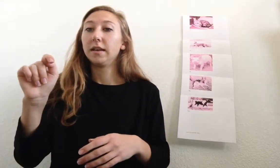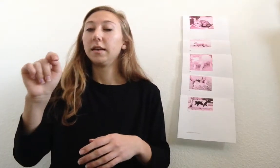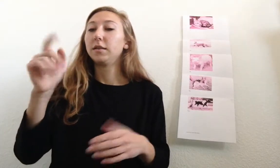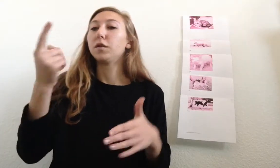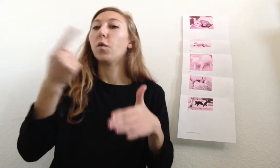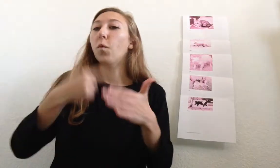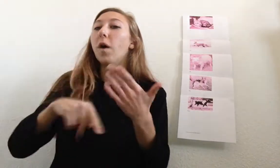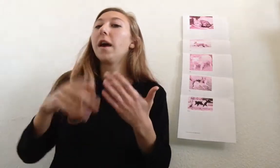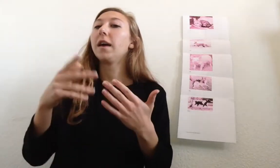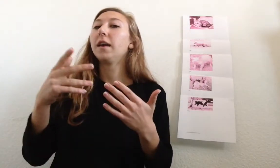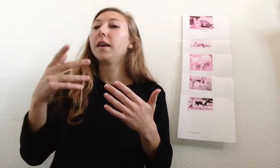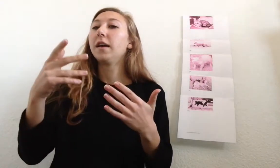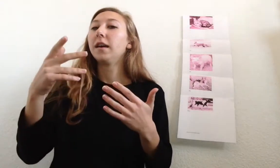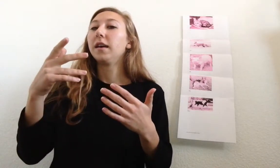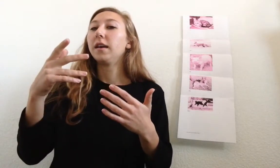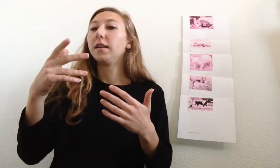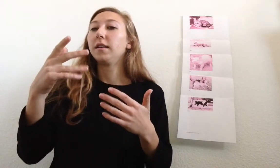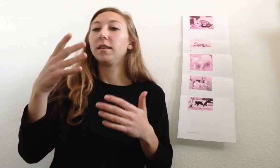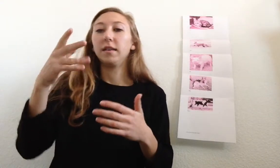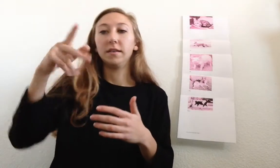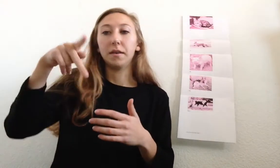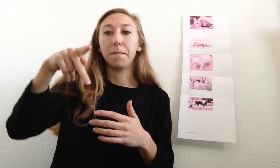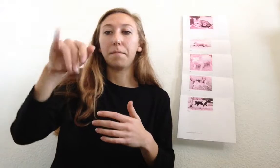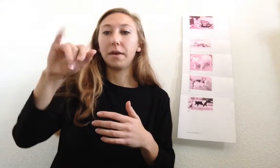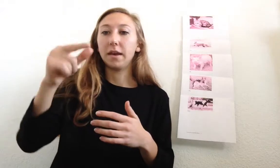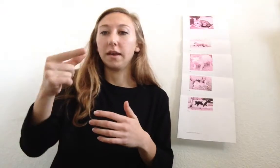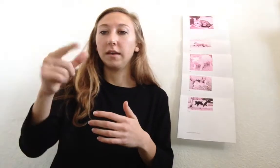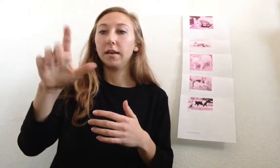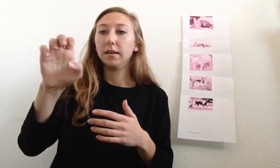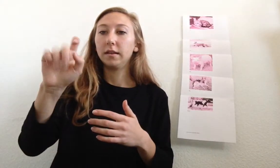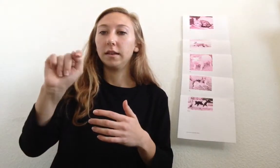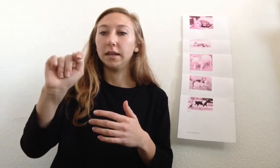So, what is a pig lit?